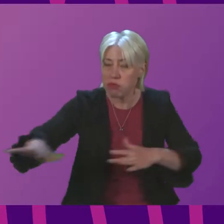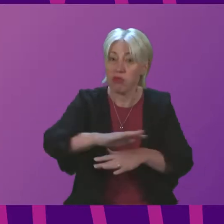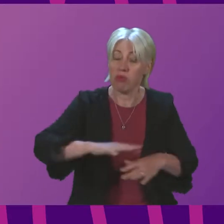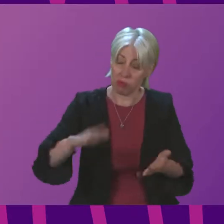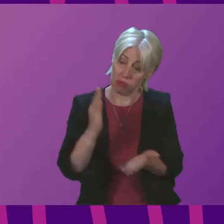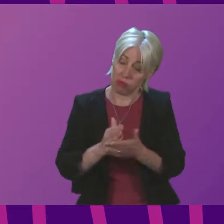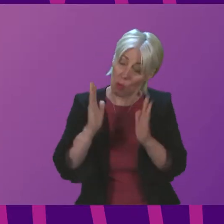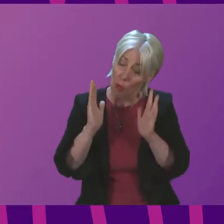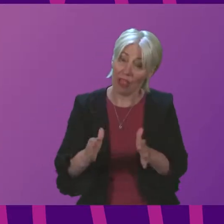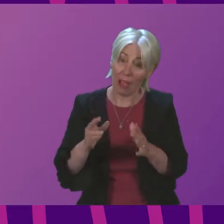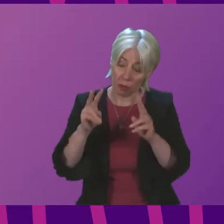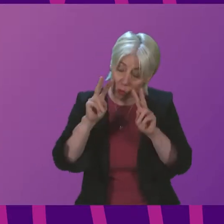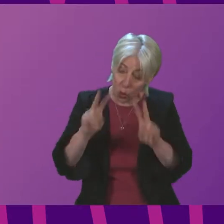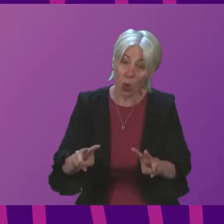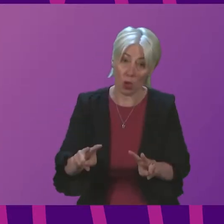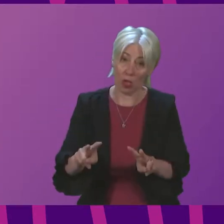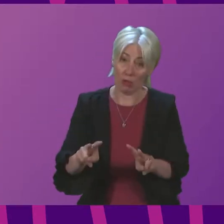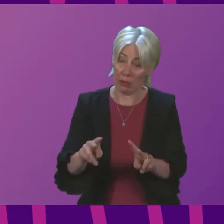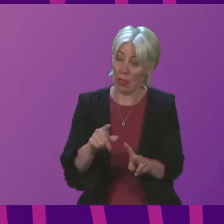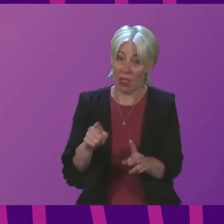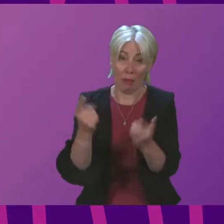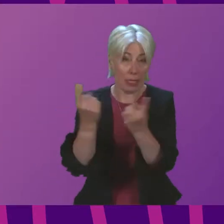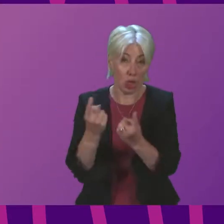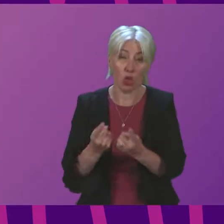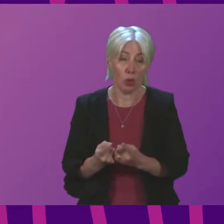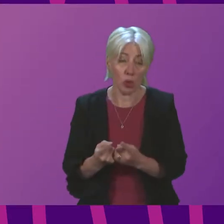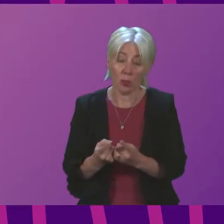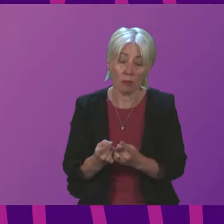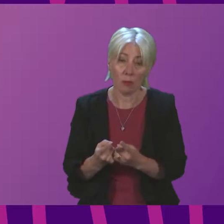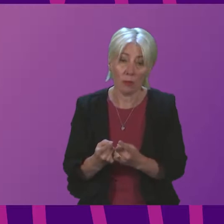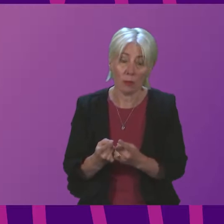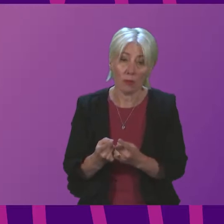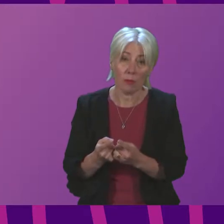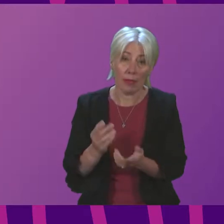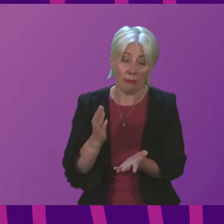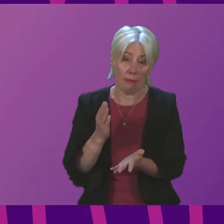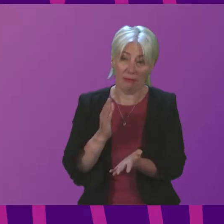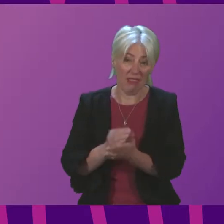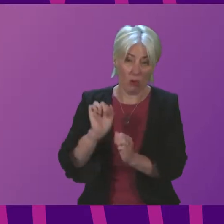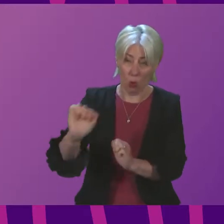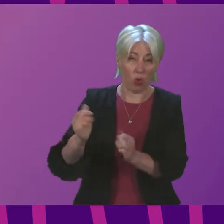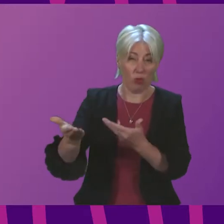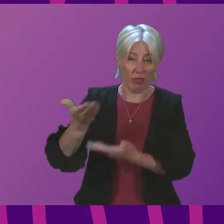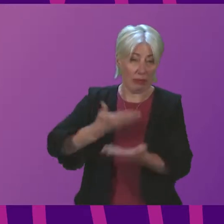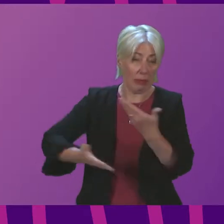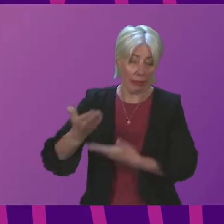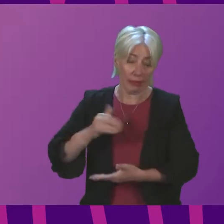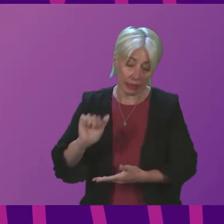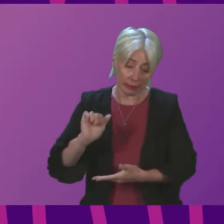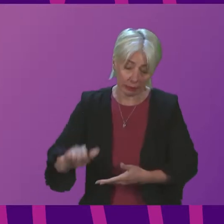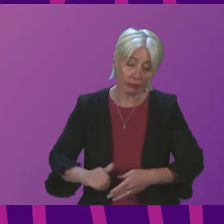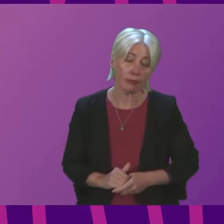has to be undertaken to remedy those issues and particularly in the circumstance that Mr MacLennan raises with me